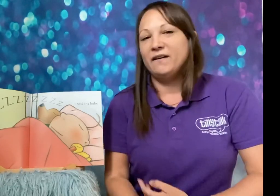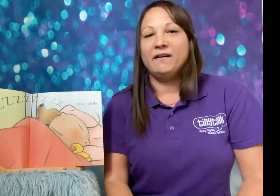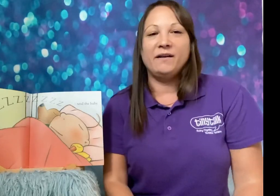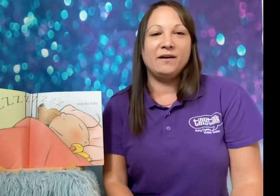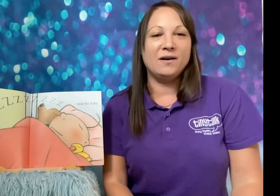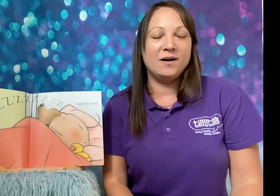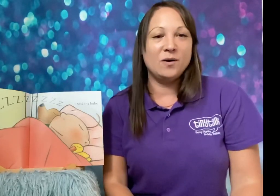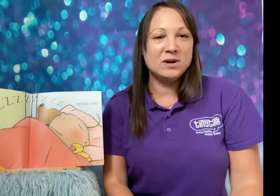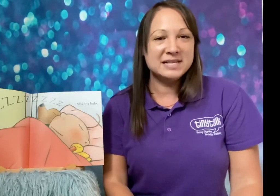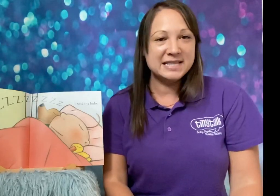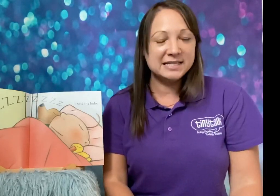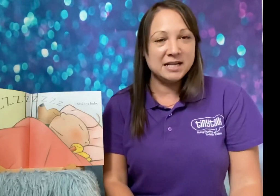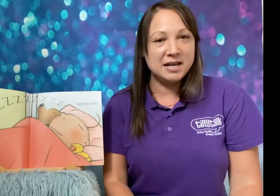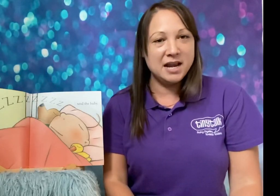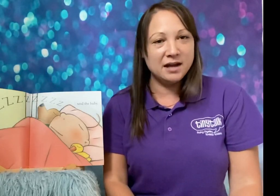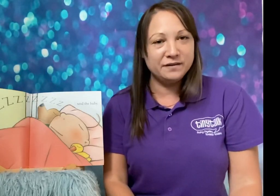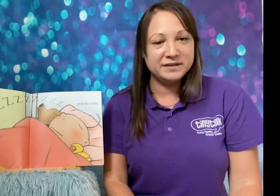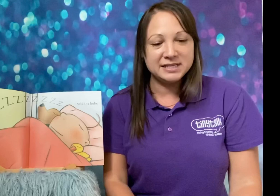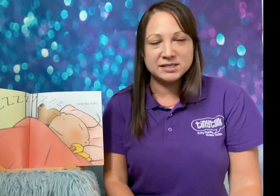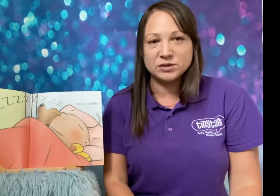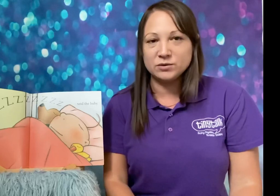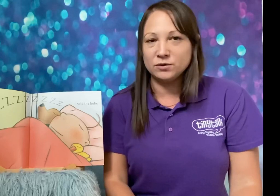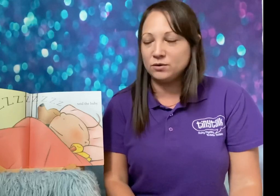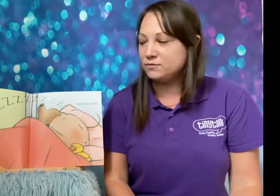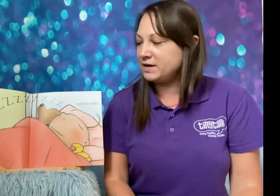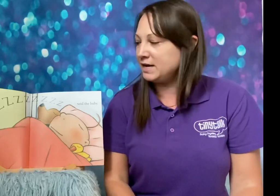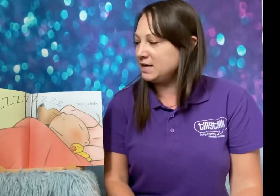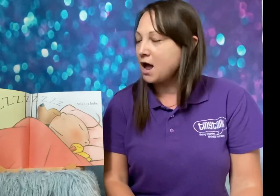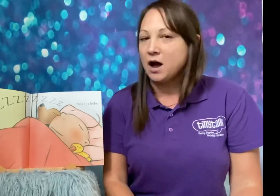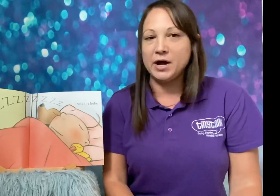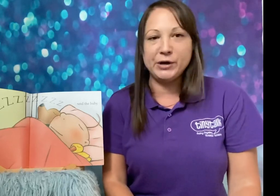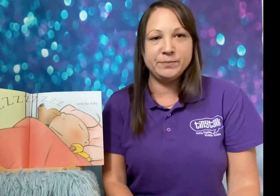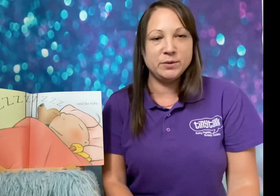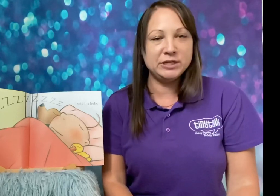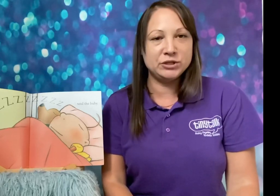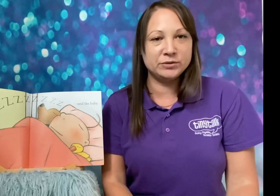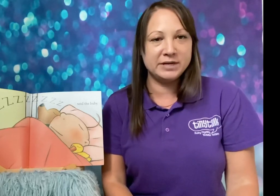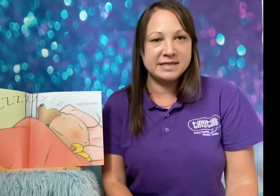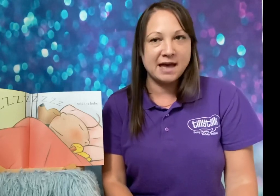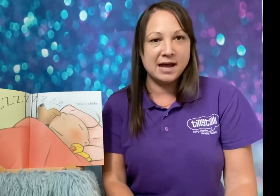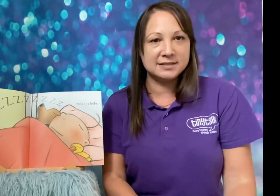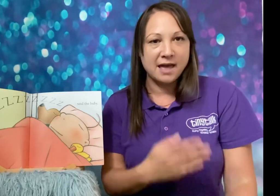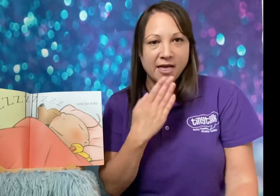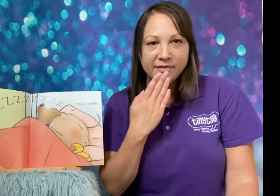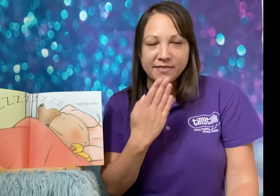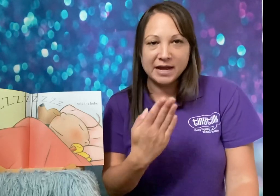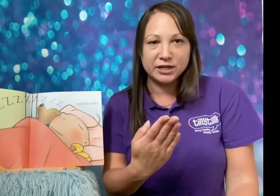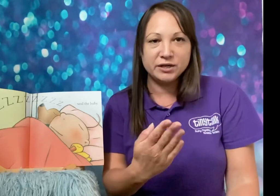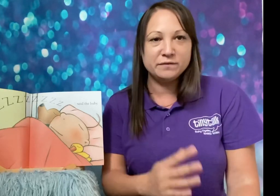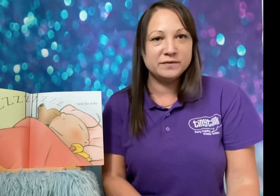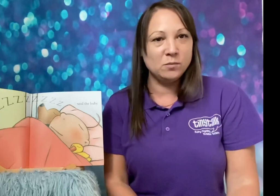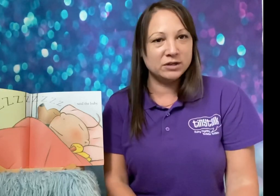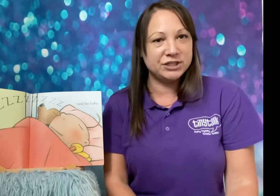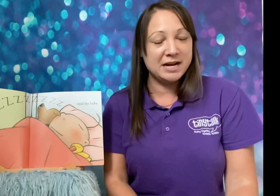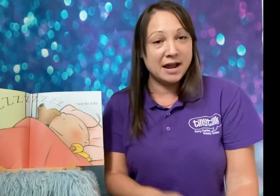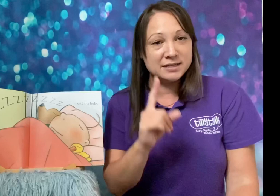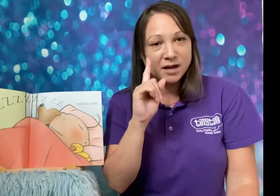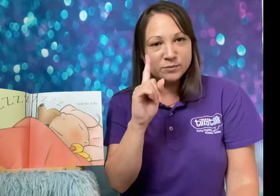Wasn't that a lovely story? I hope you enjoyed that. Thank you for watching and I will